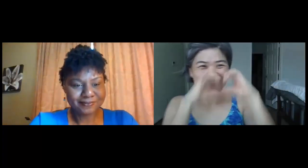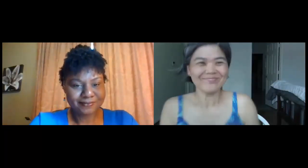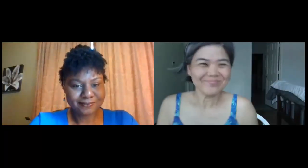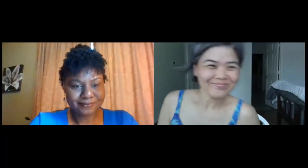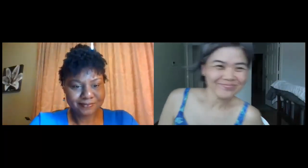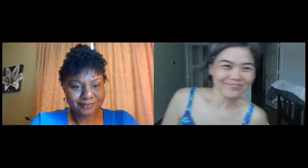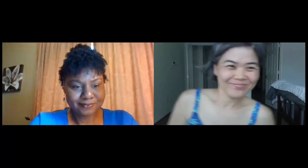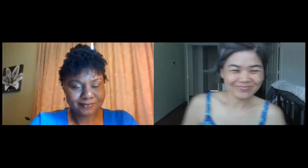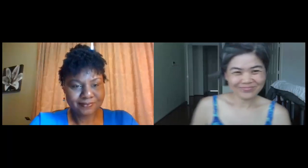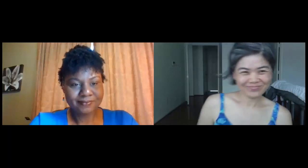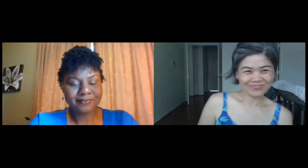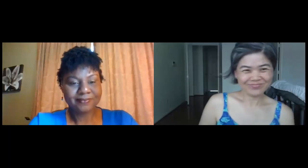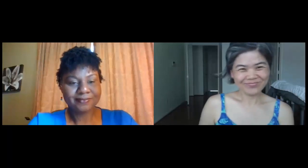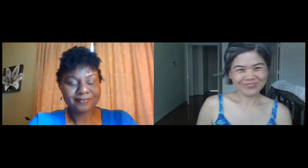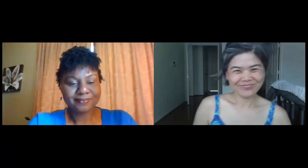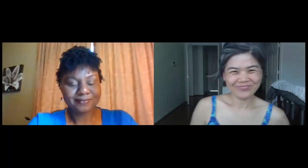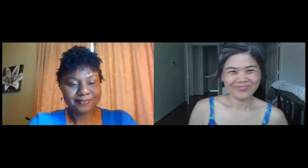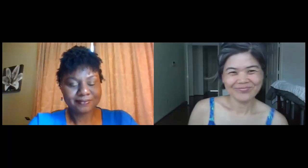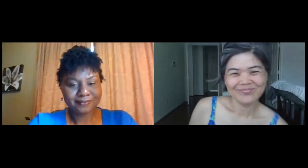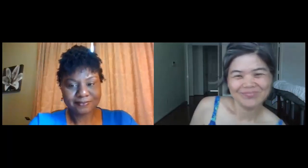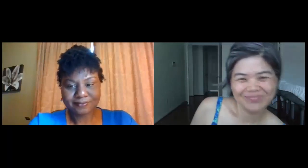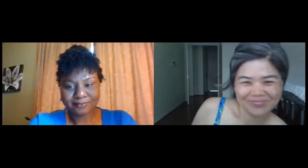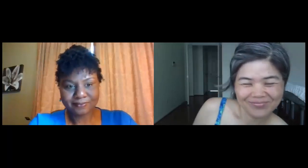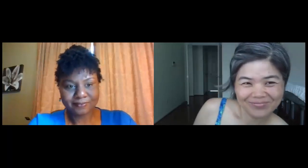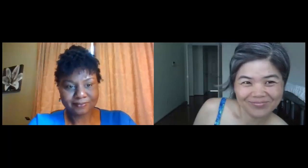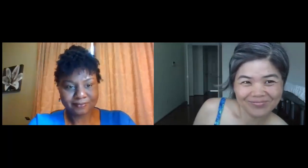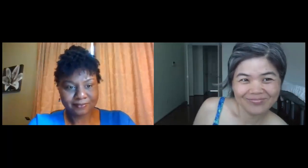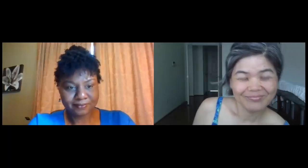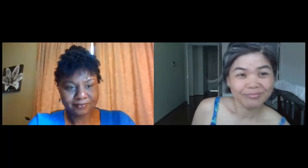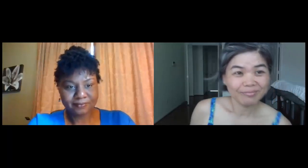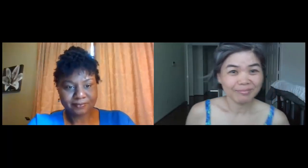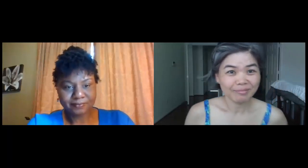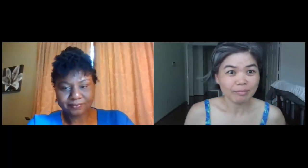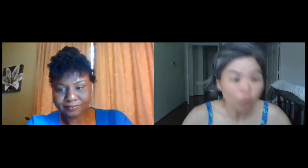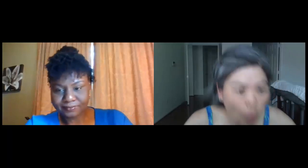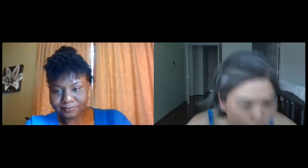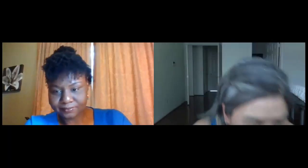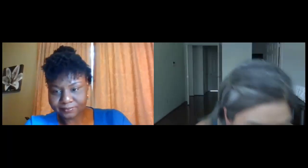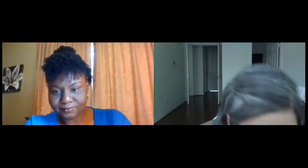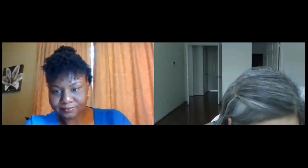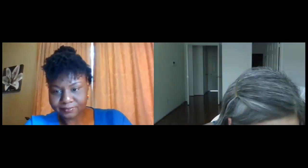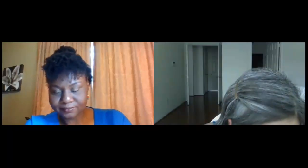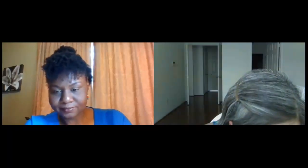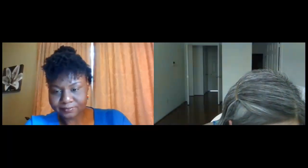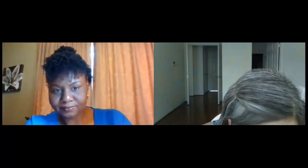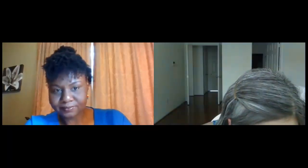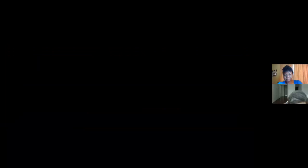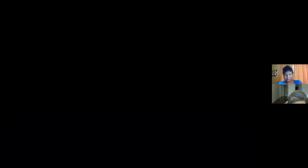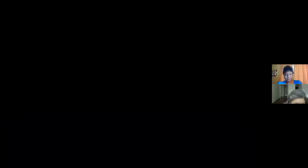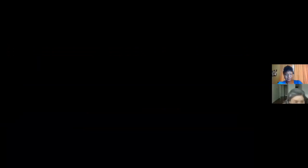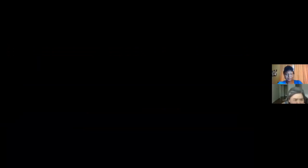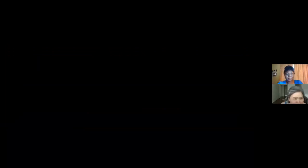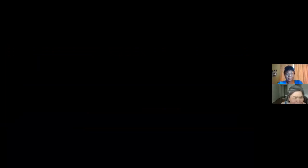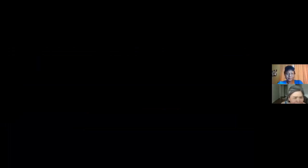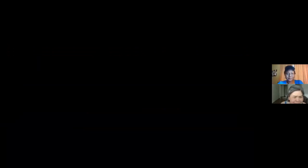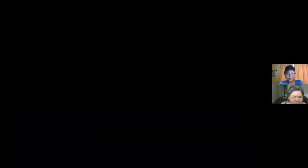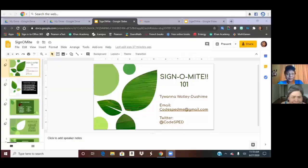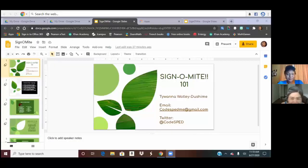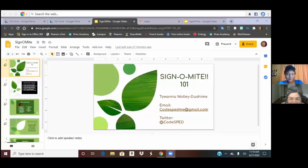so I do you go ahead and stop your video if you can for me so we don't need to be on camera right now but we